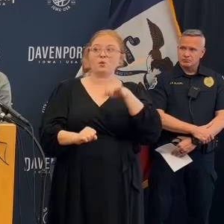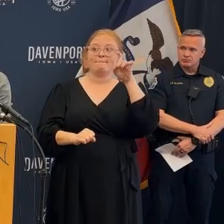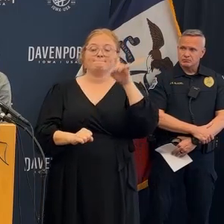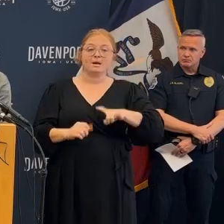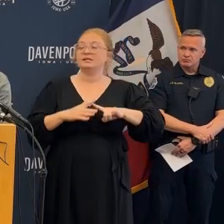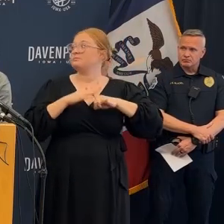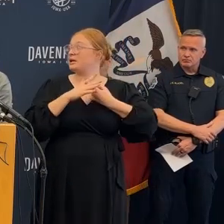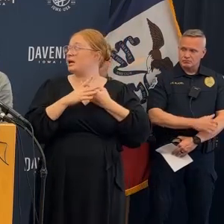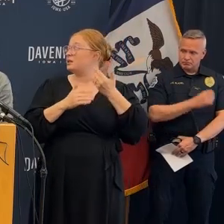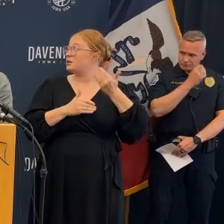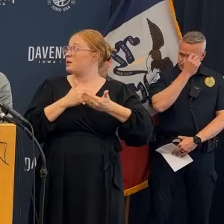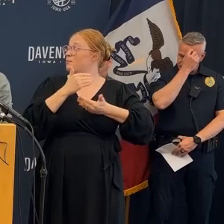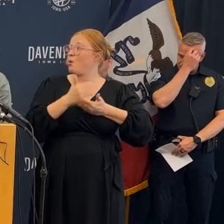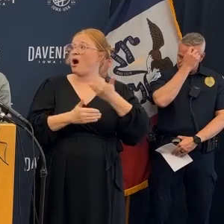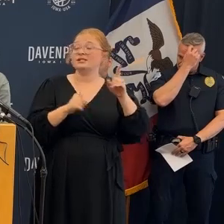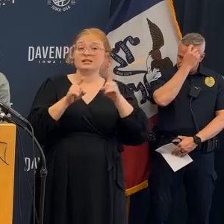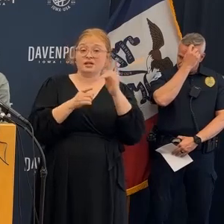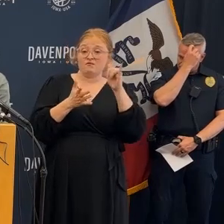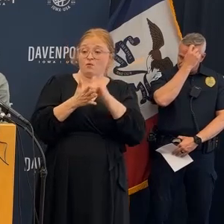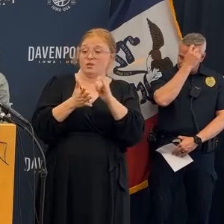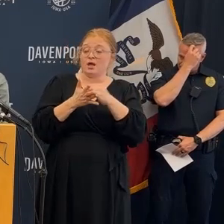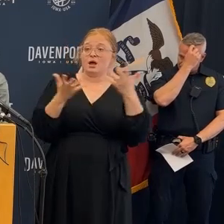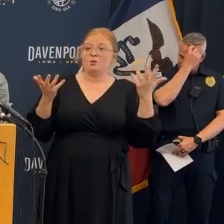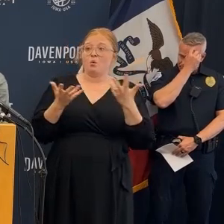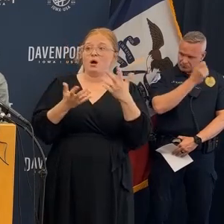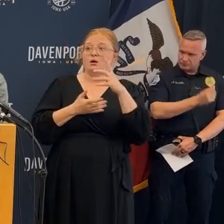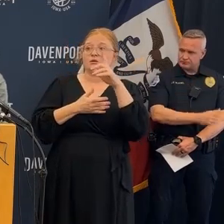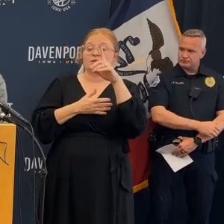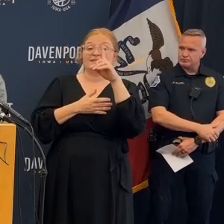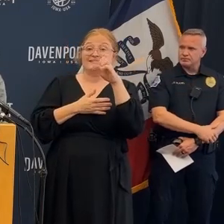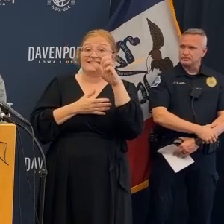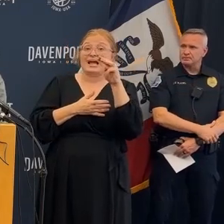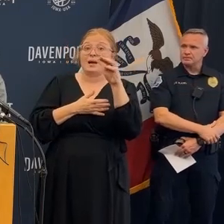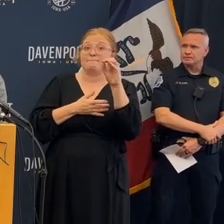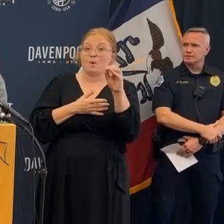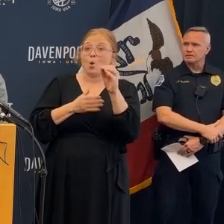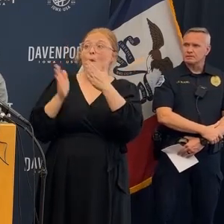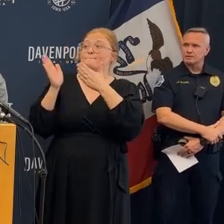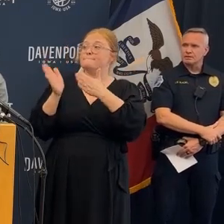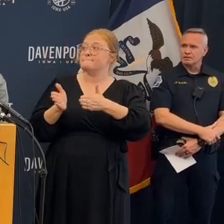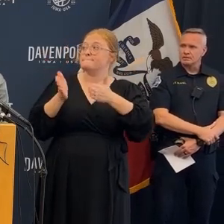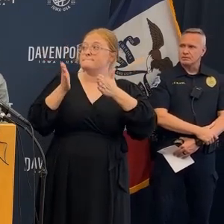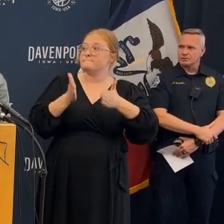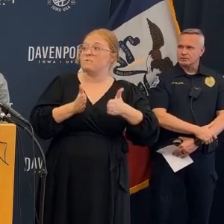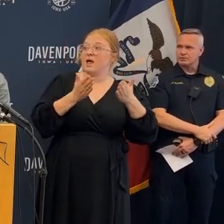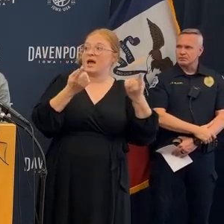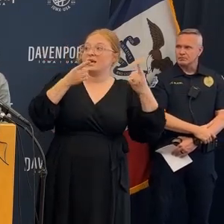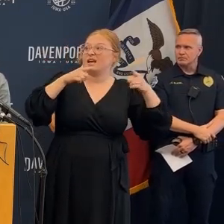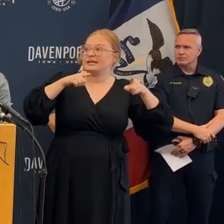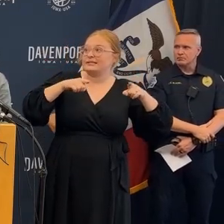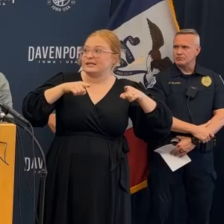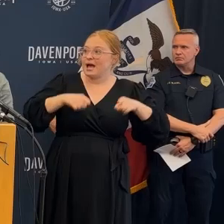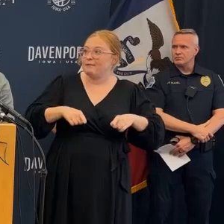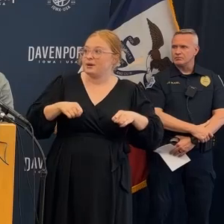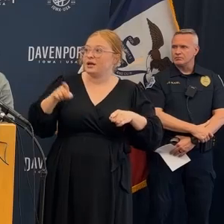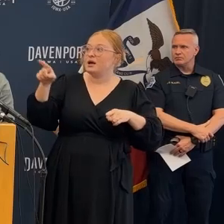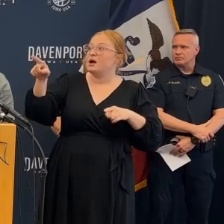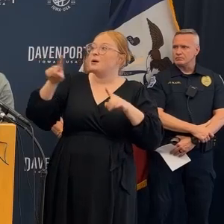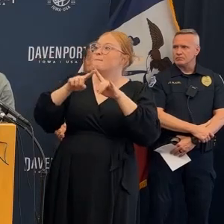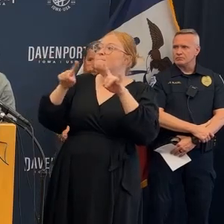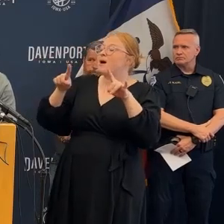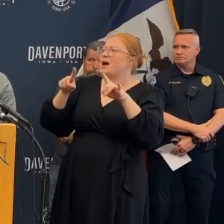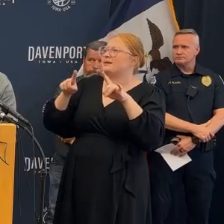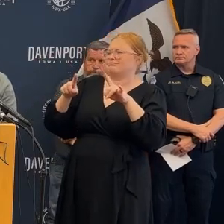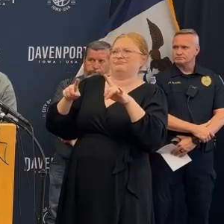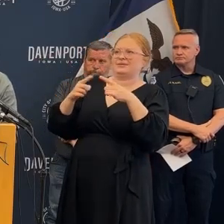hours or days depending on what we see because when they start pulling units off the top of that roof and the building starts to shift that's going to change